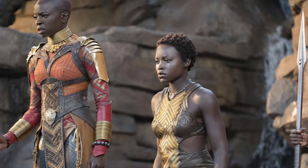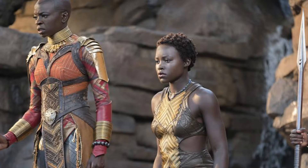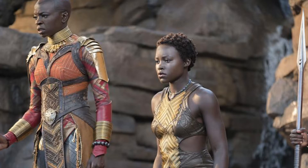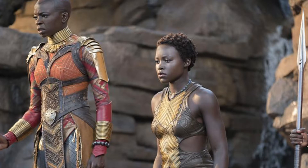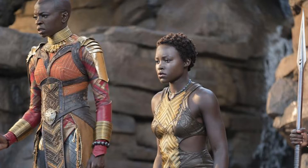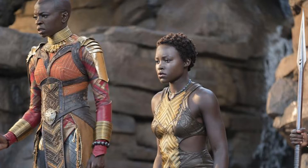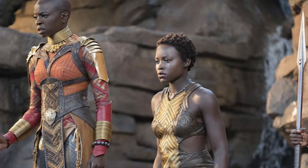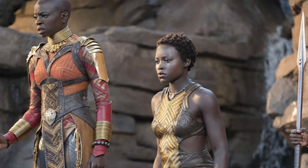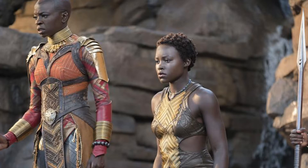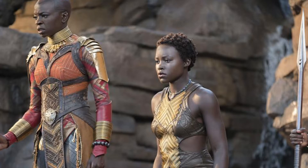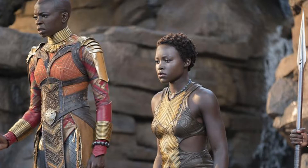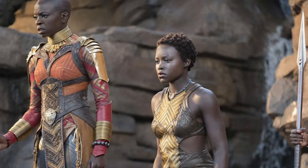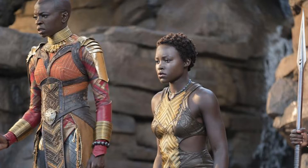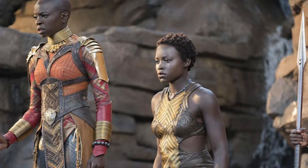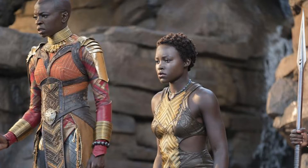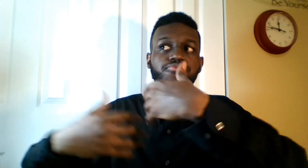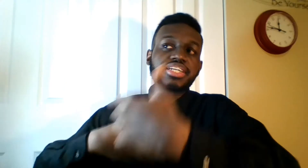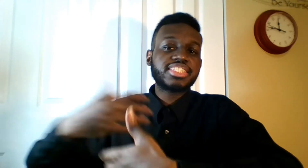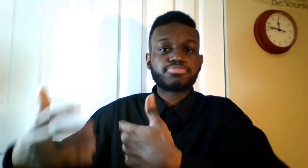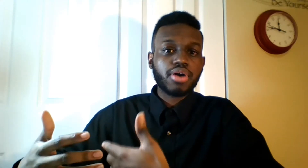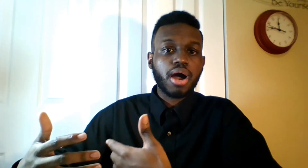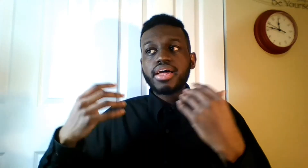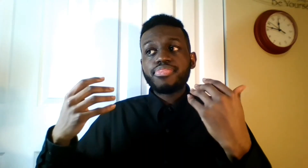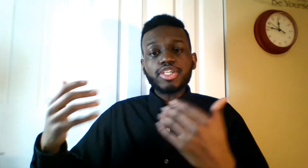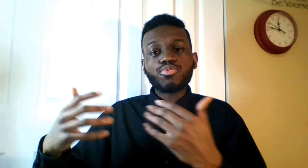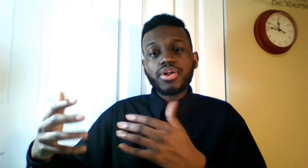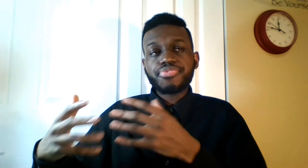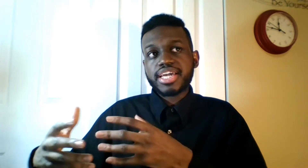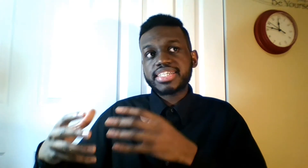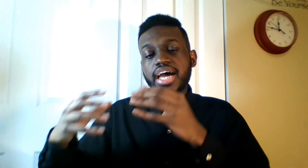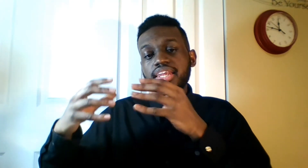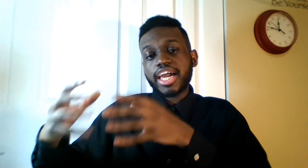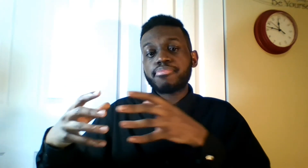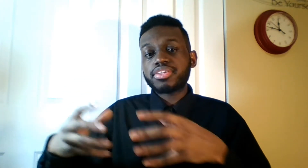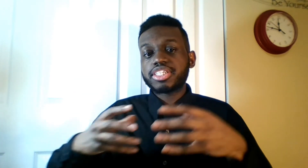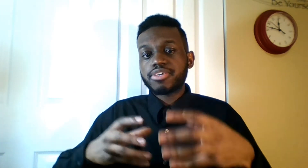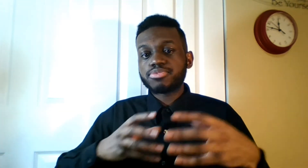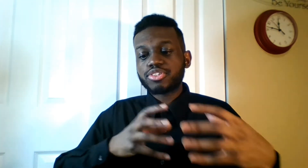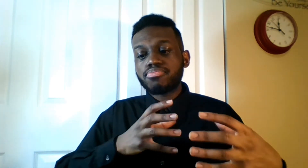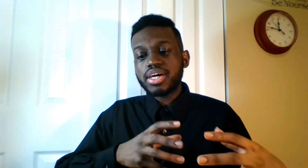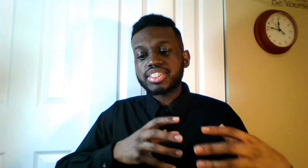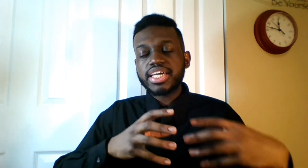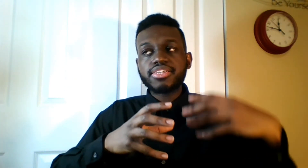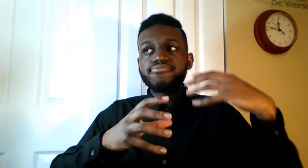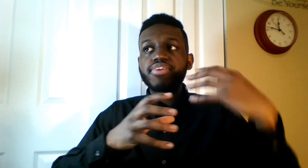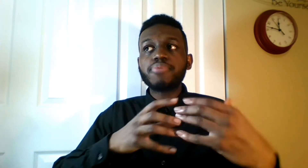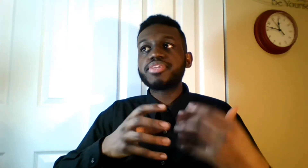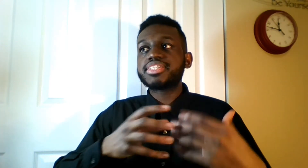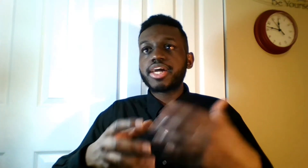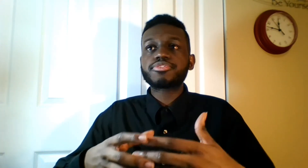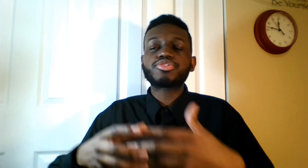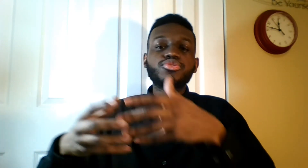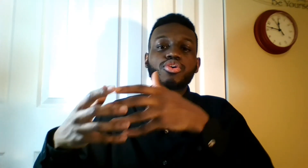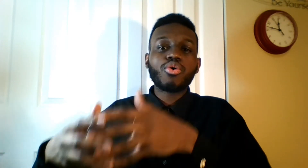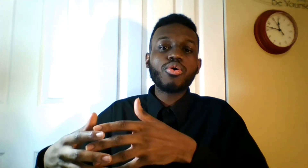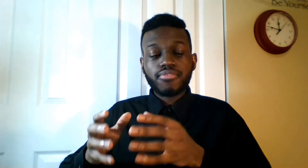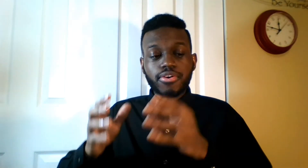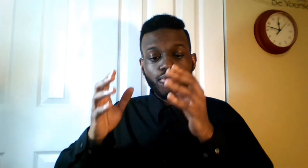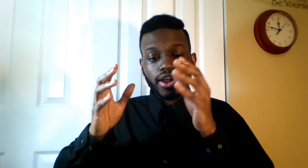problems are and what they can do to fix these problems. That's one of the things that I like about this film so much. They developed these characters to the core and for a